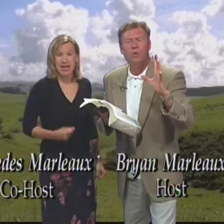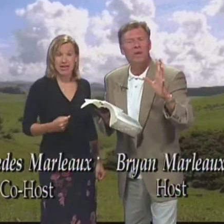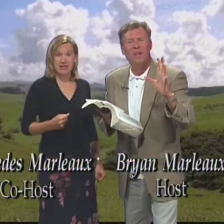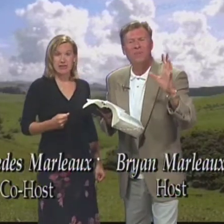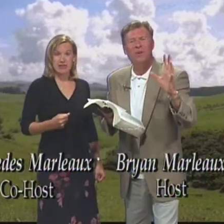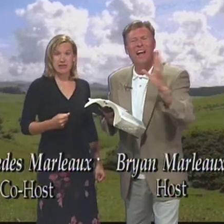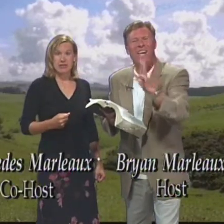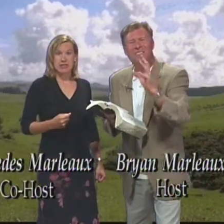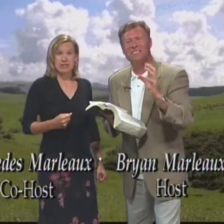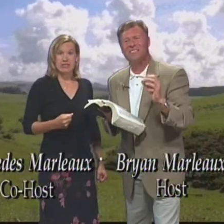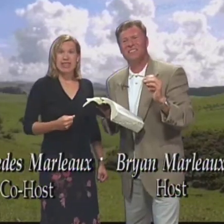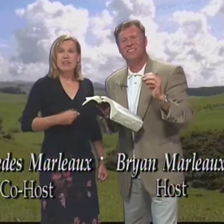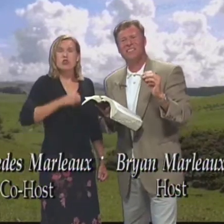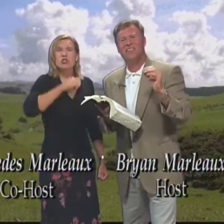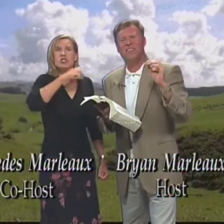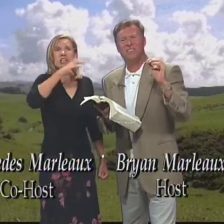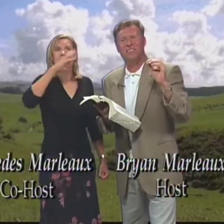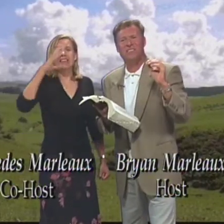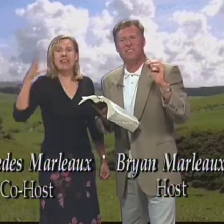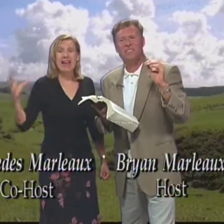So many burn out